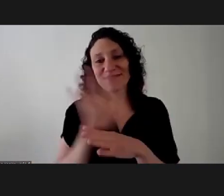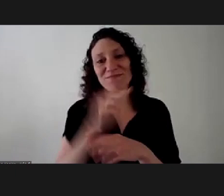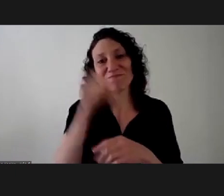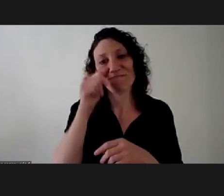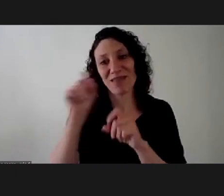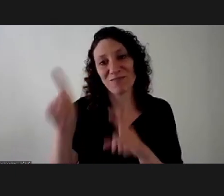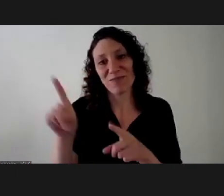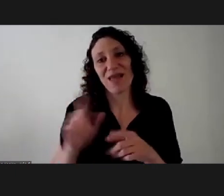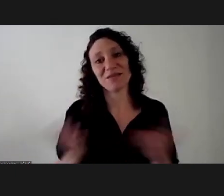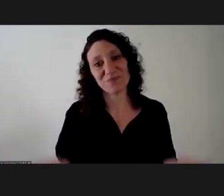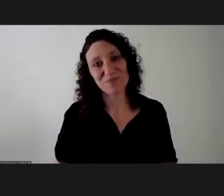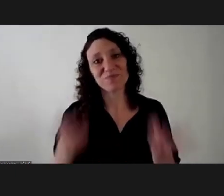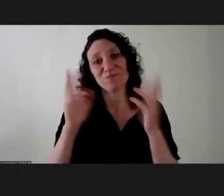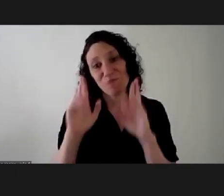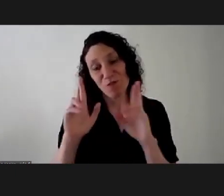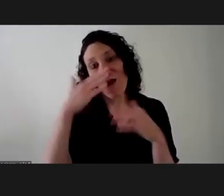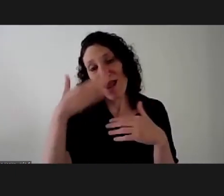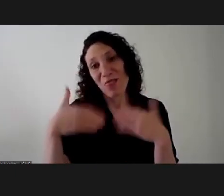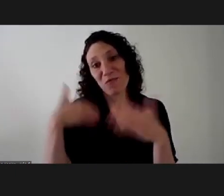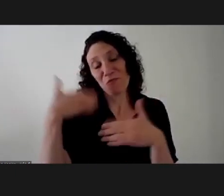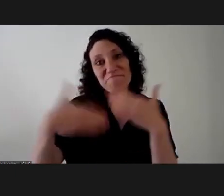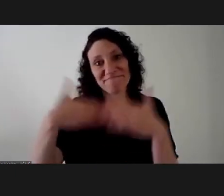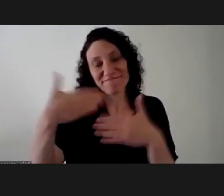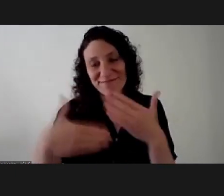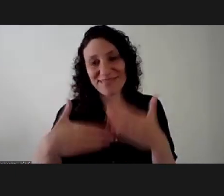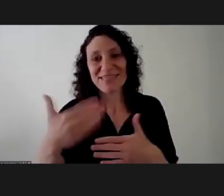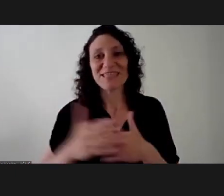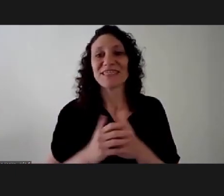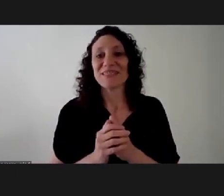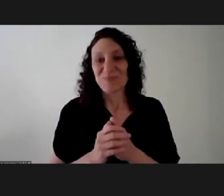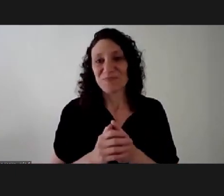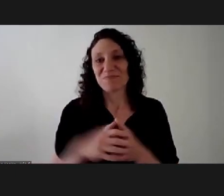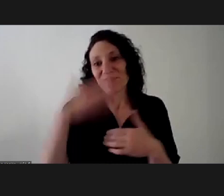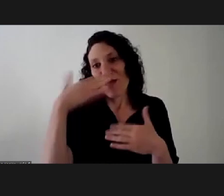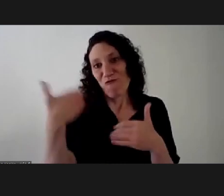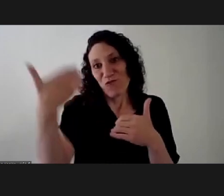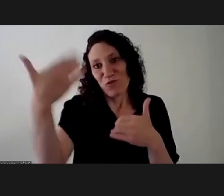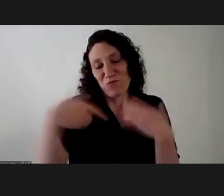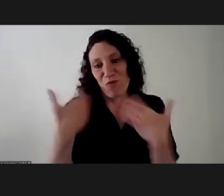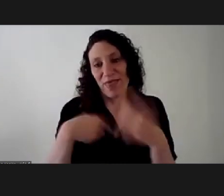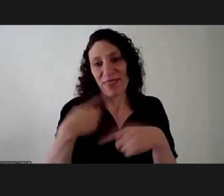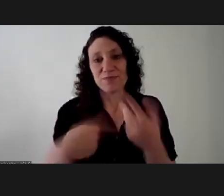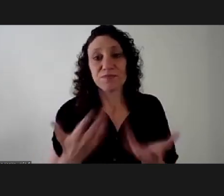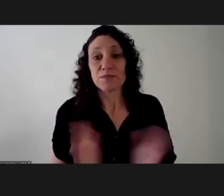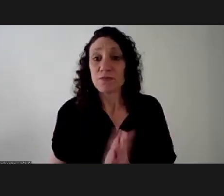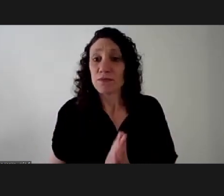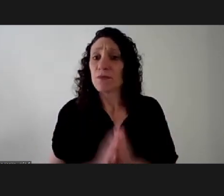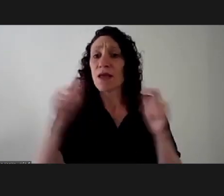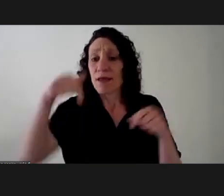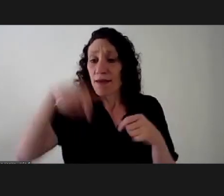Festival we hope that under normal circumstances a forum will have the